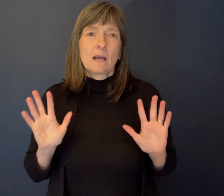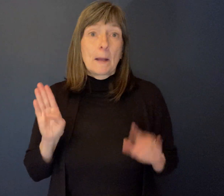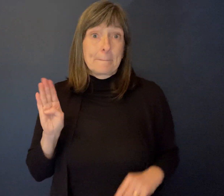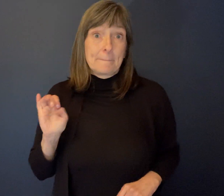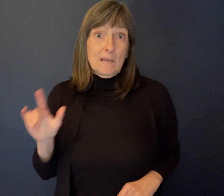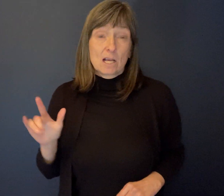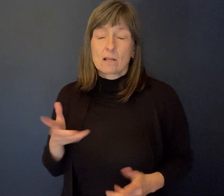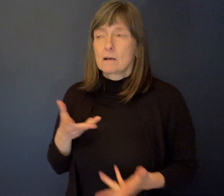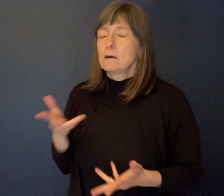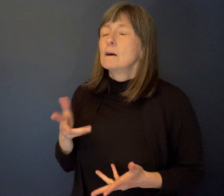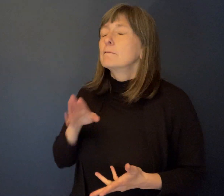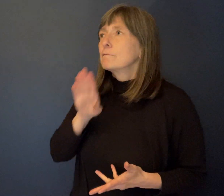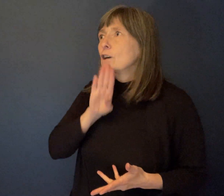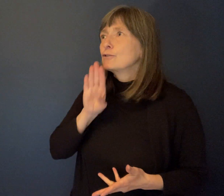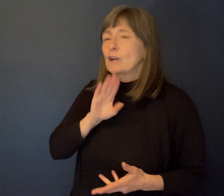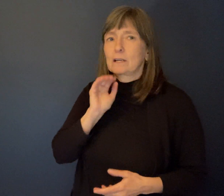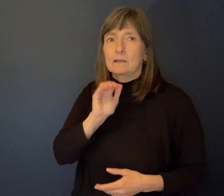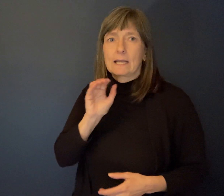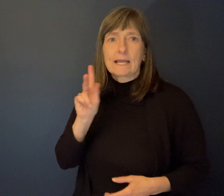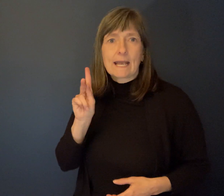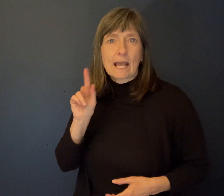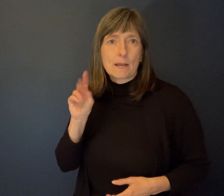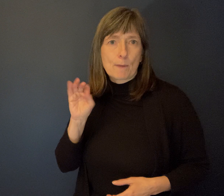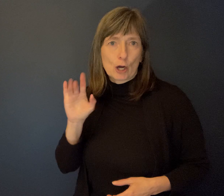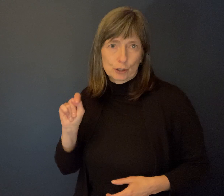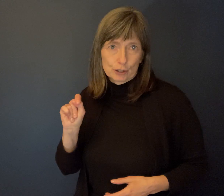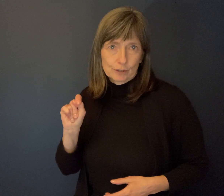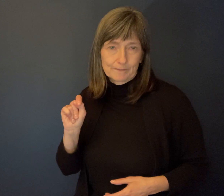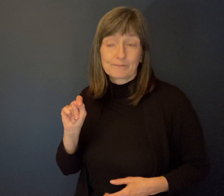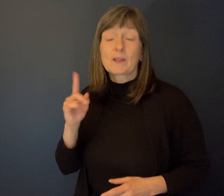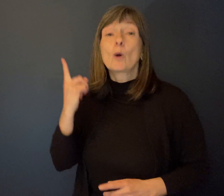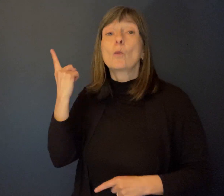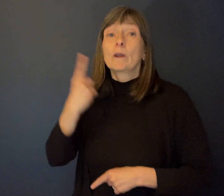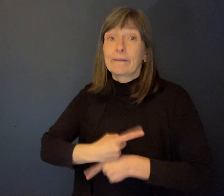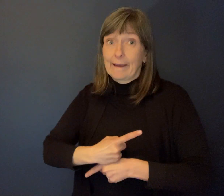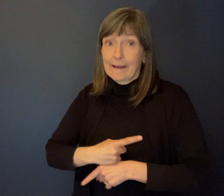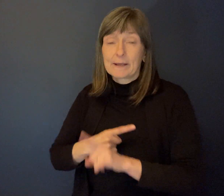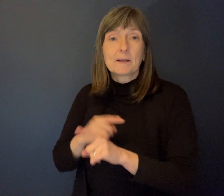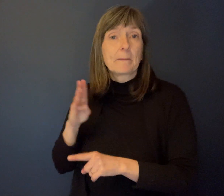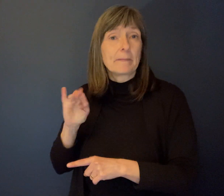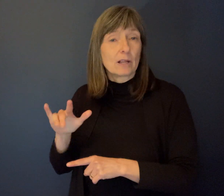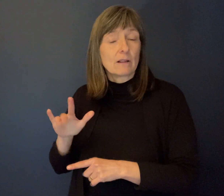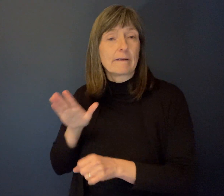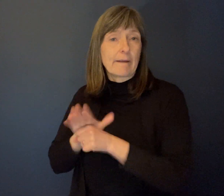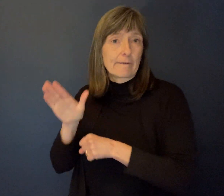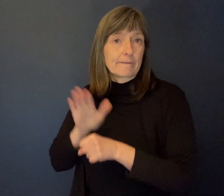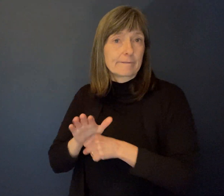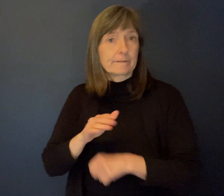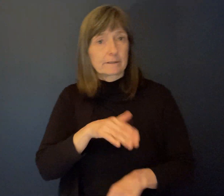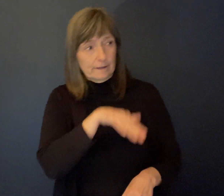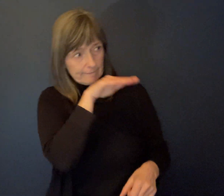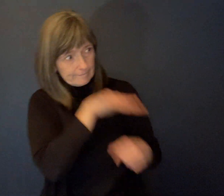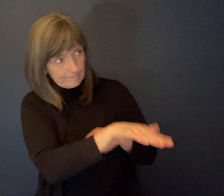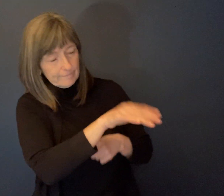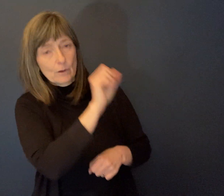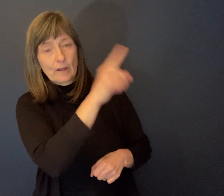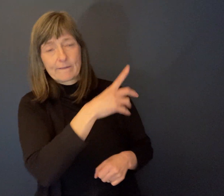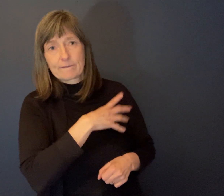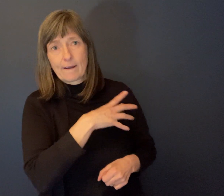can do? Bill clearly had enough of our chatter one time and he said, okay, I'll take care of this. He and his